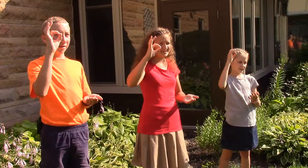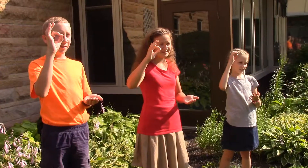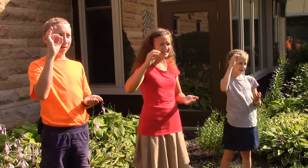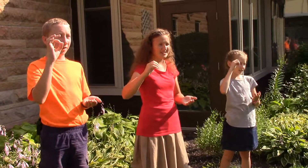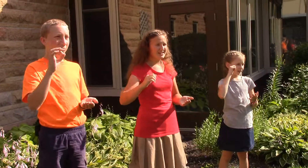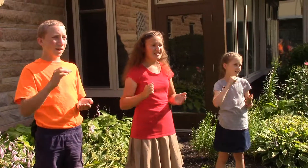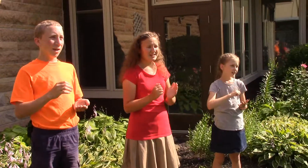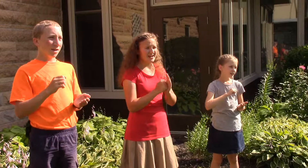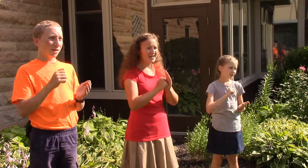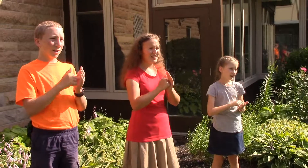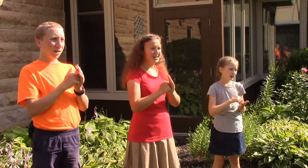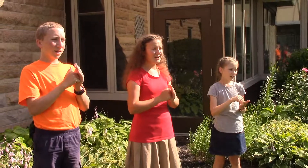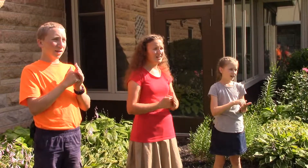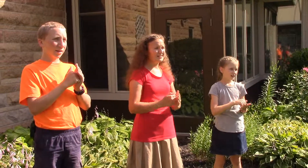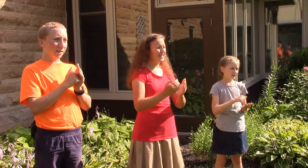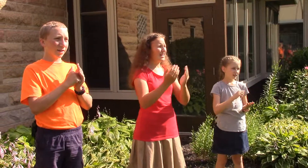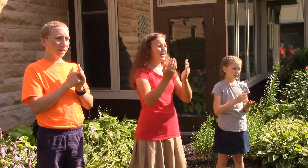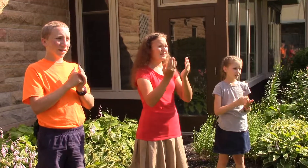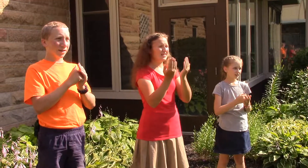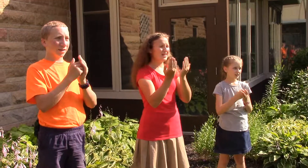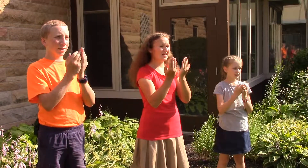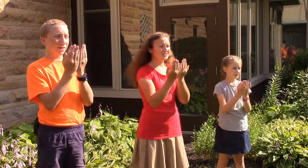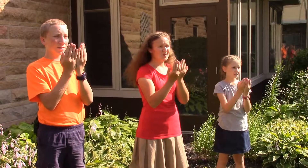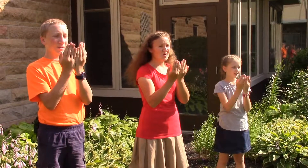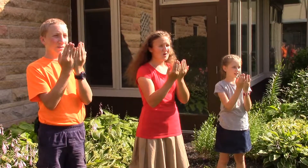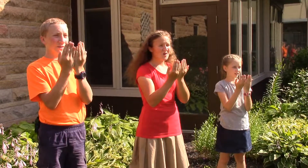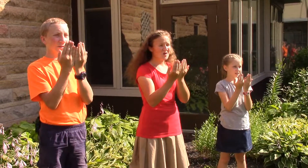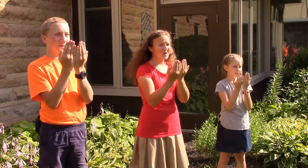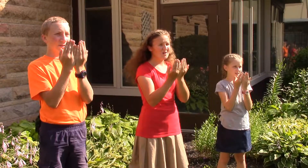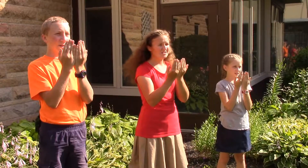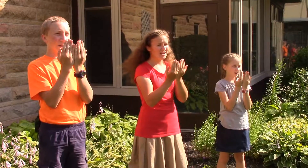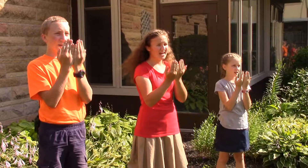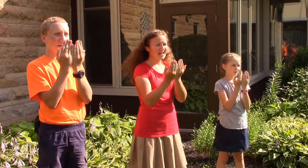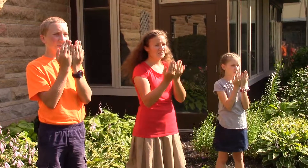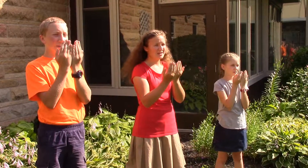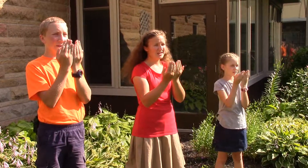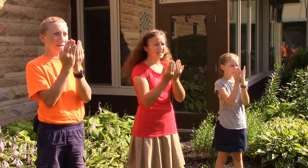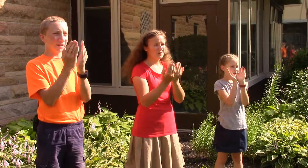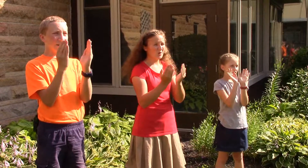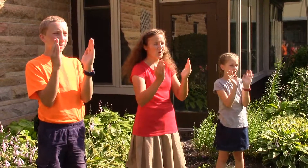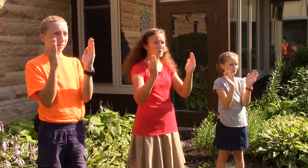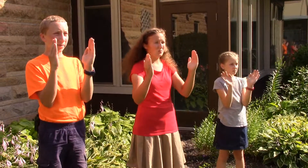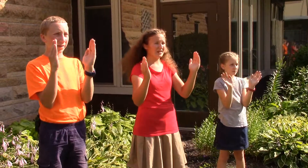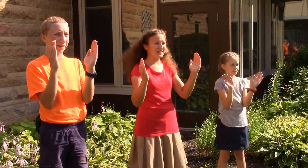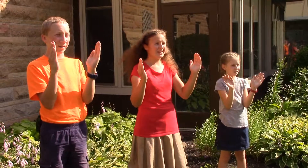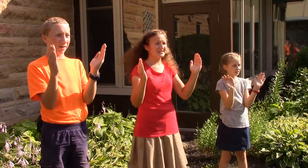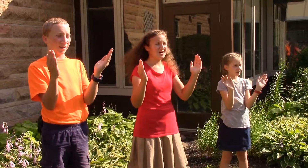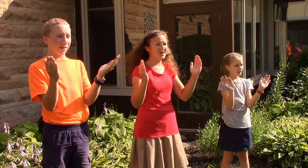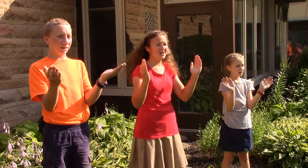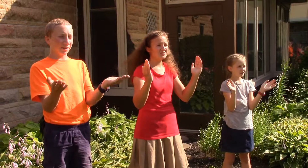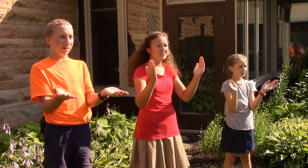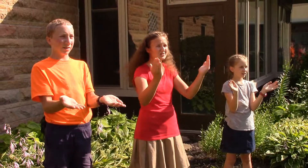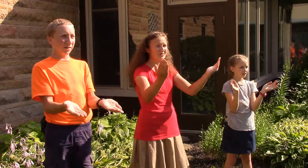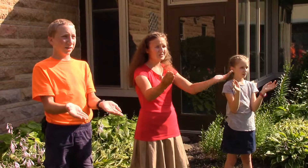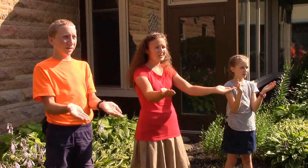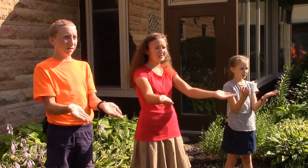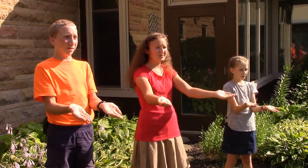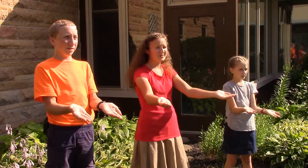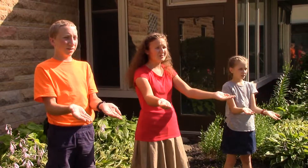And His righteousness shall be opened unto you.